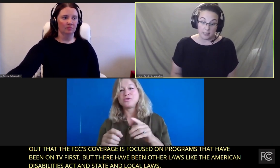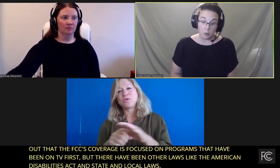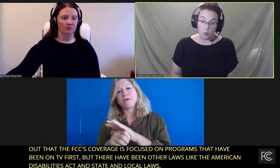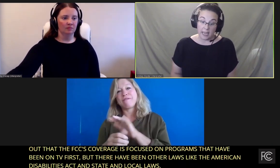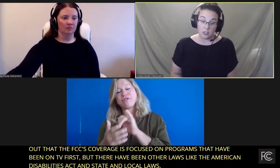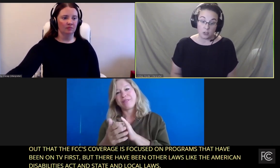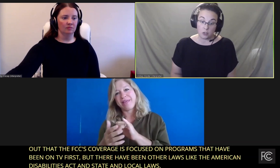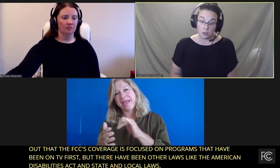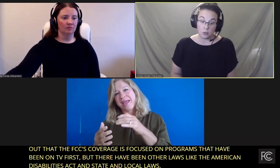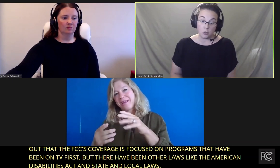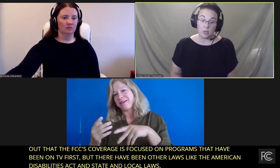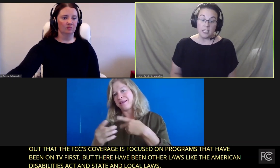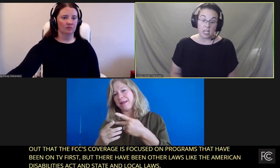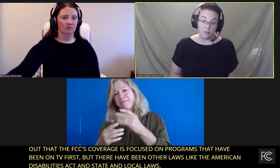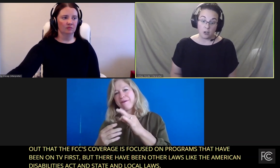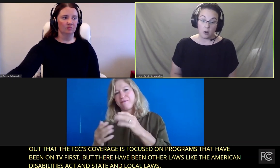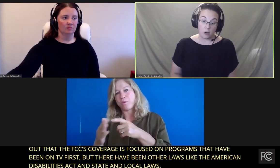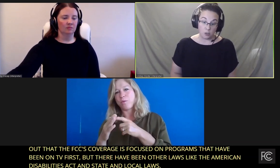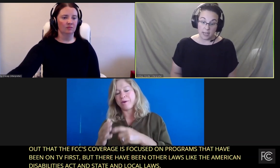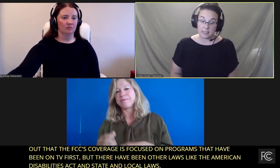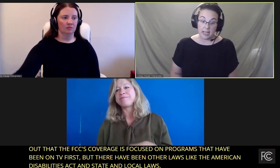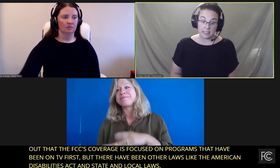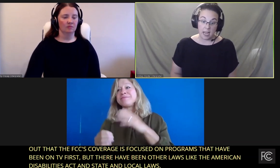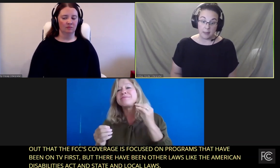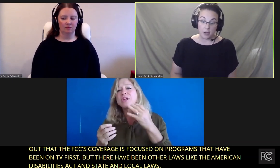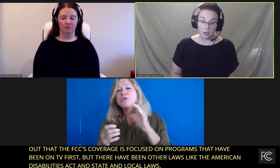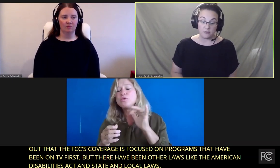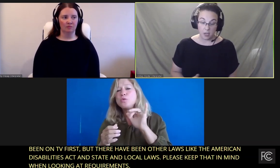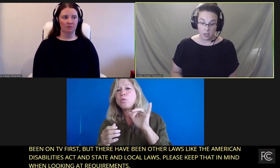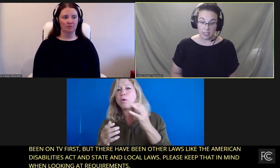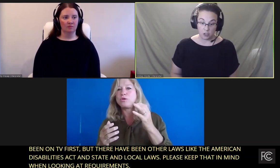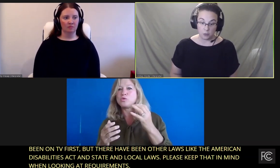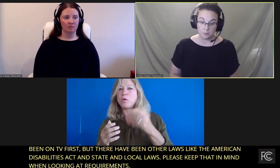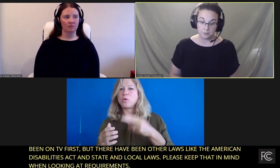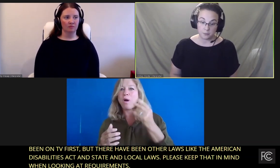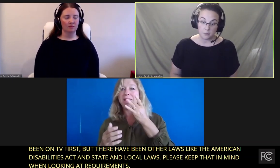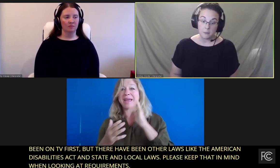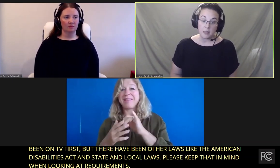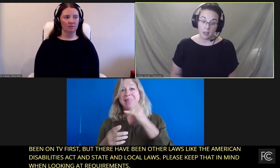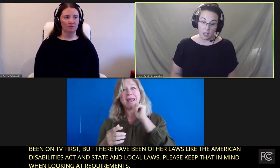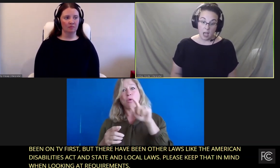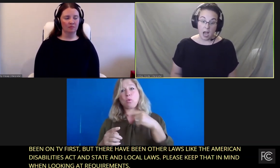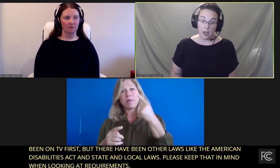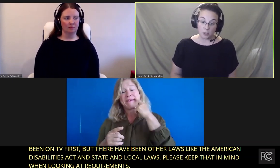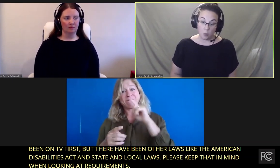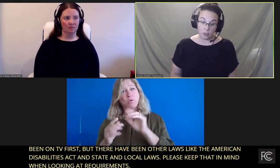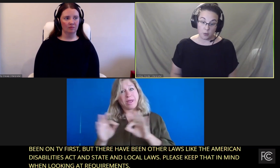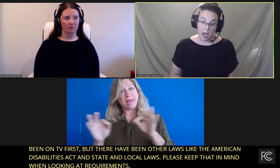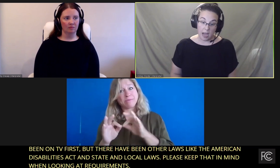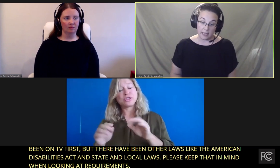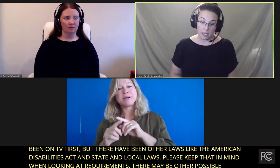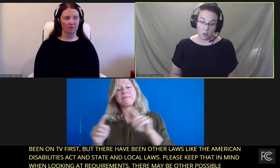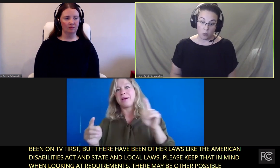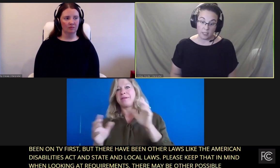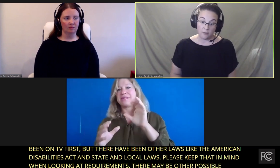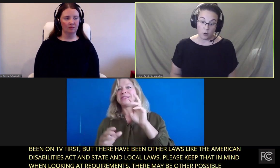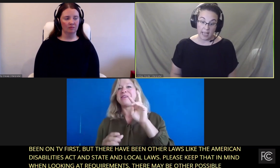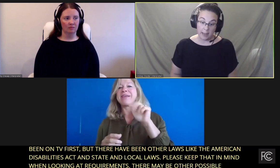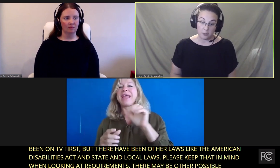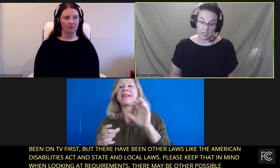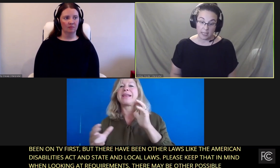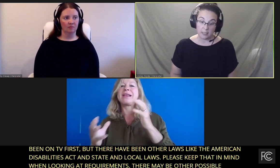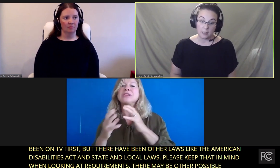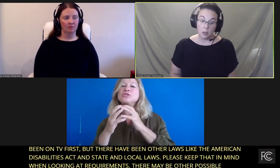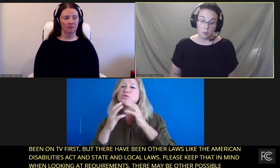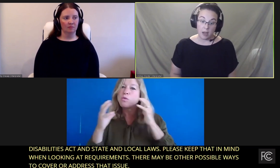other possible ways to cover or address that type of issue. I also want to highlight not only